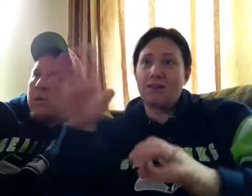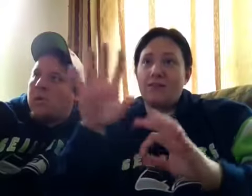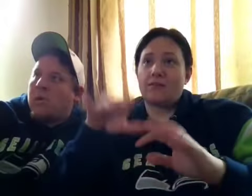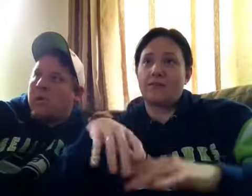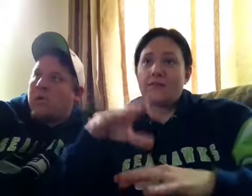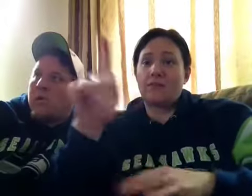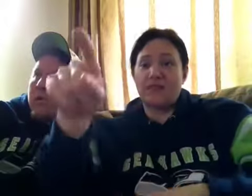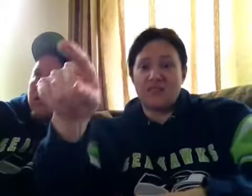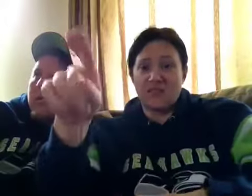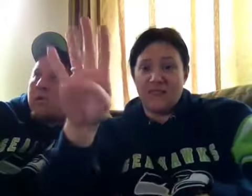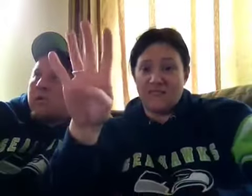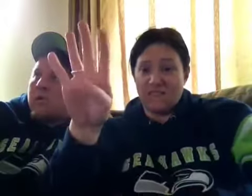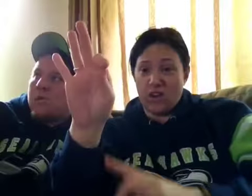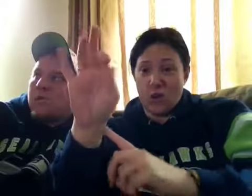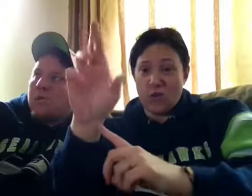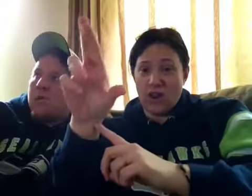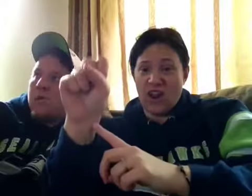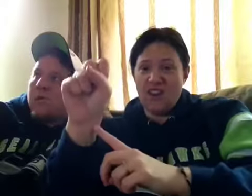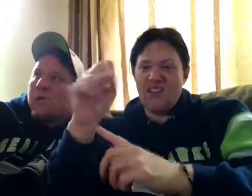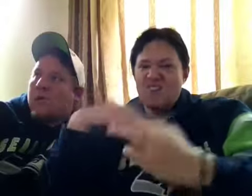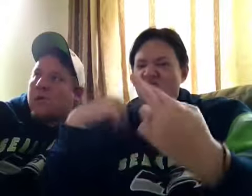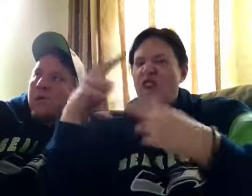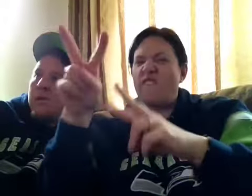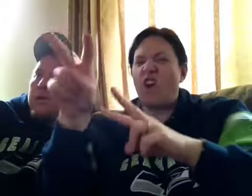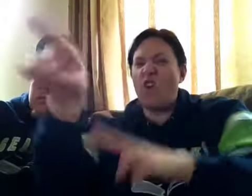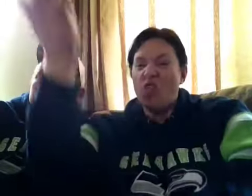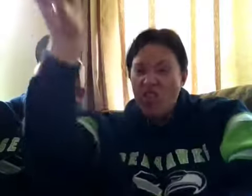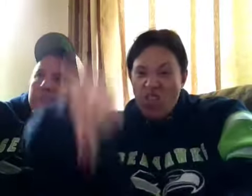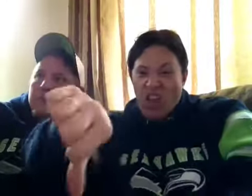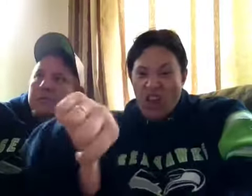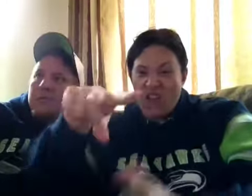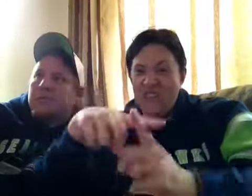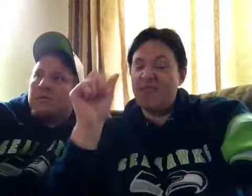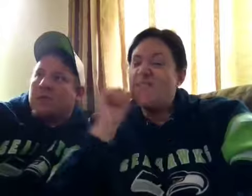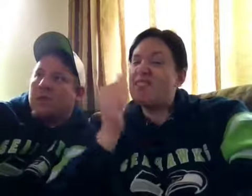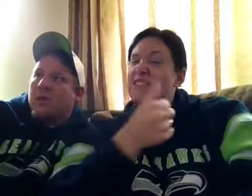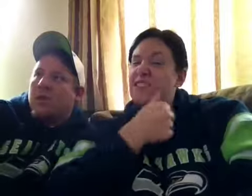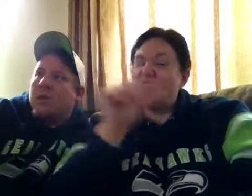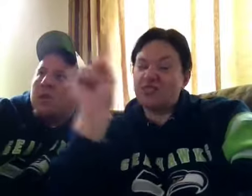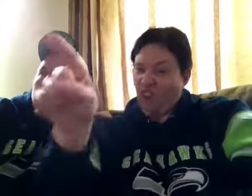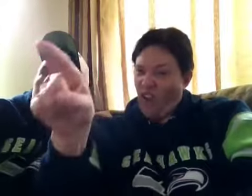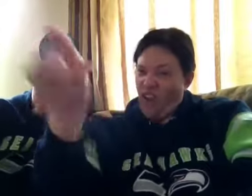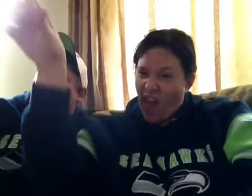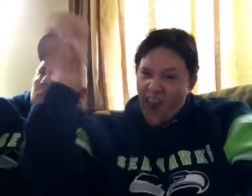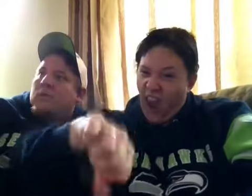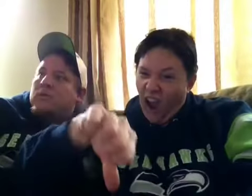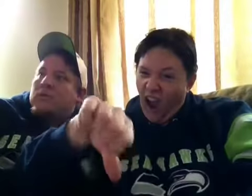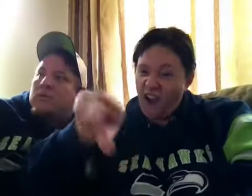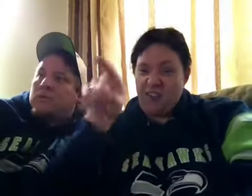What's that? You know, if you call my mom, I'm for a baby. And I was like, what the hell are you going to say?